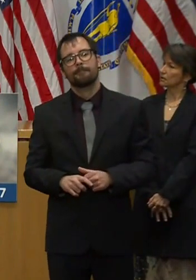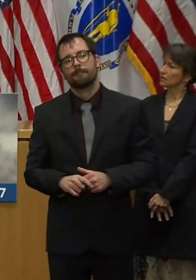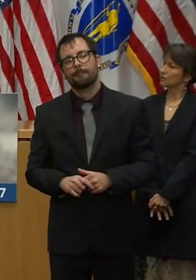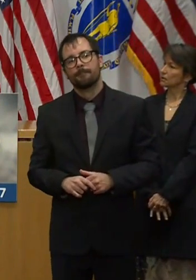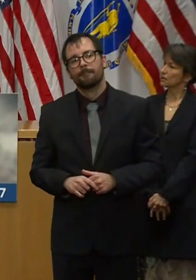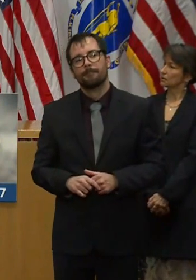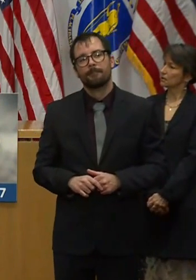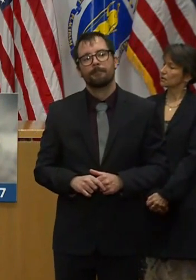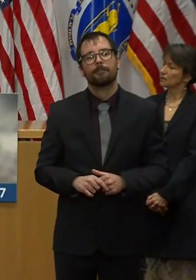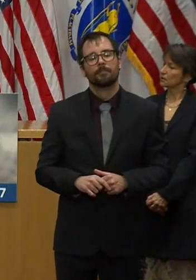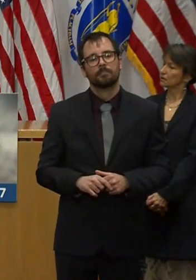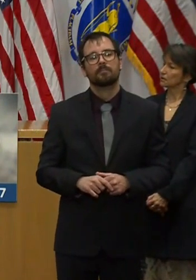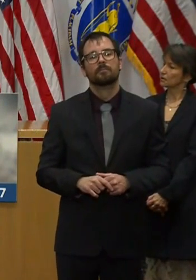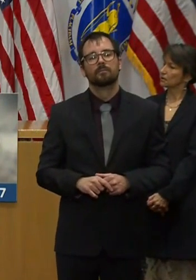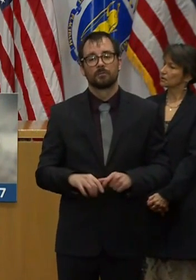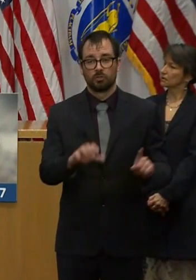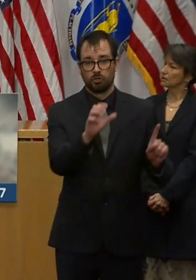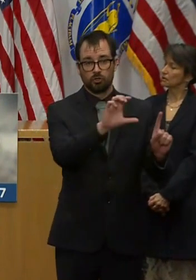have tested negative.